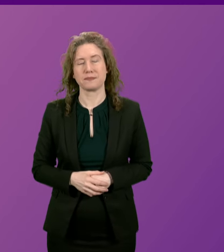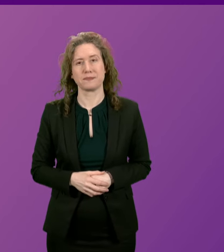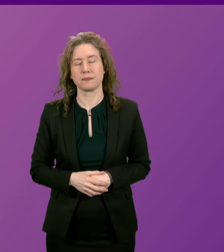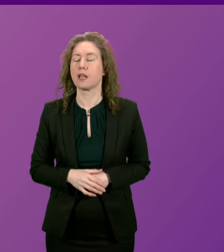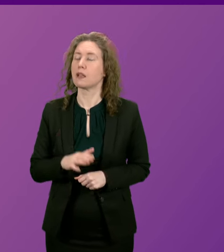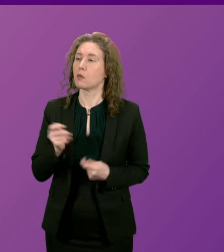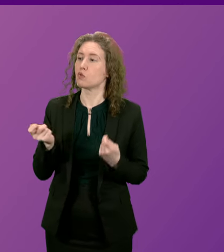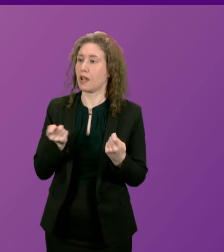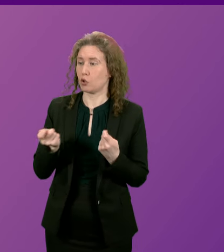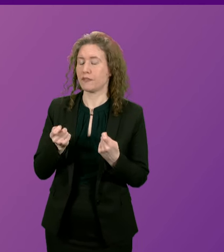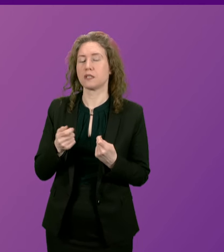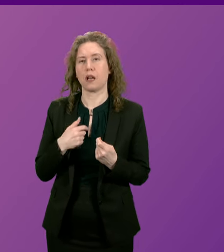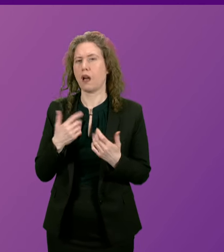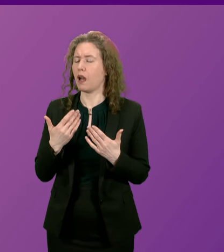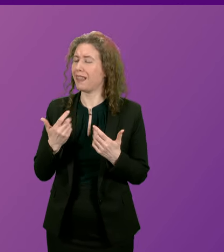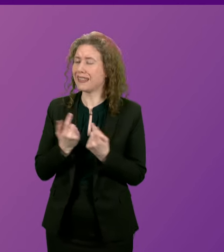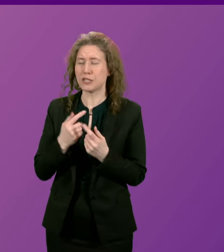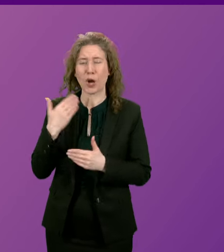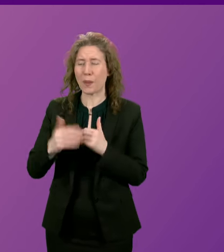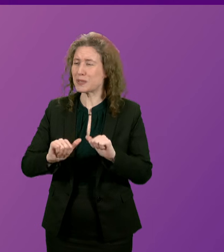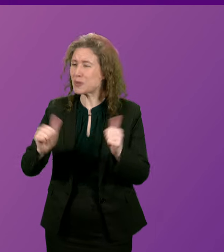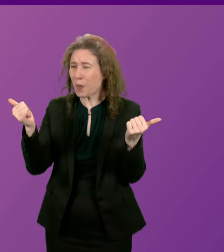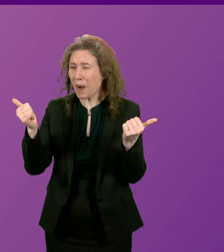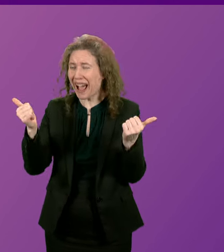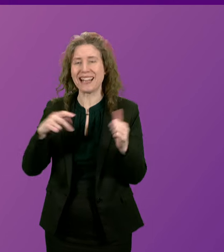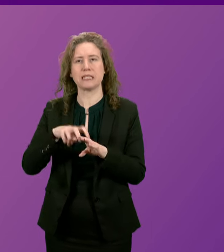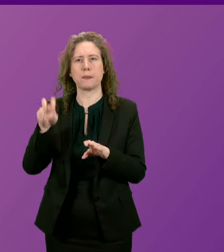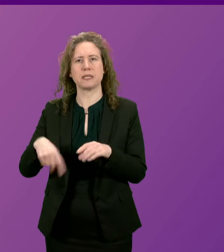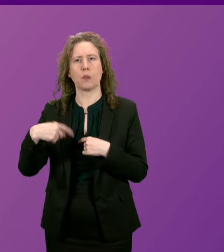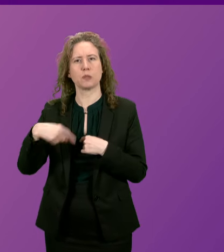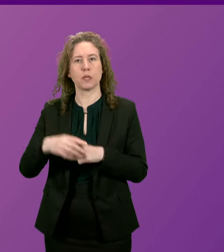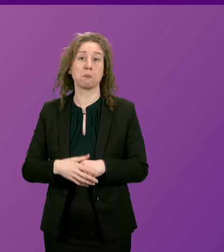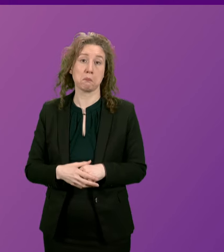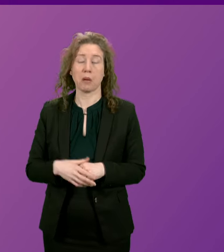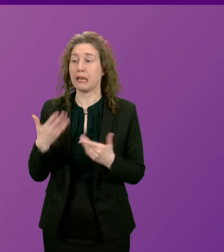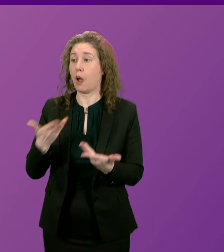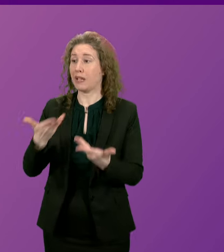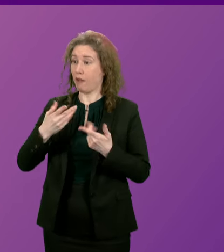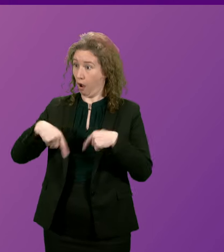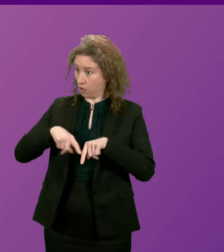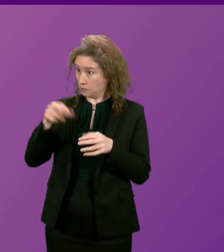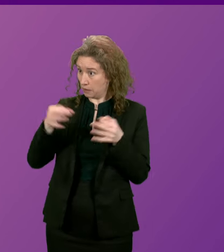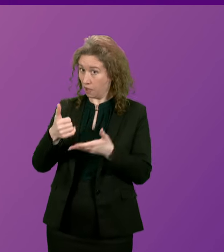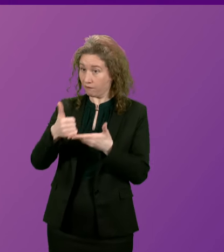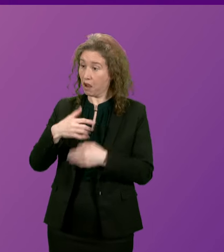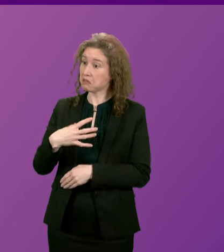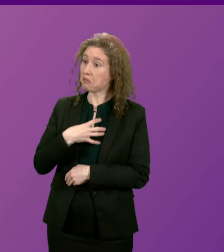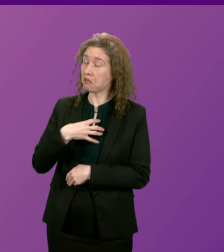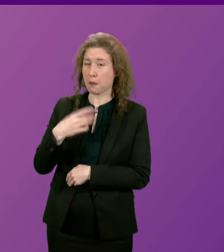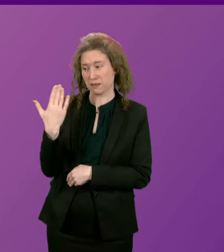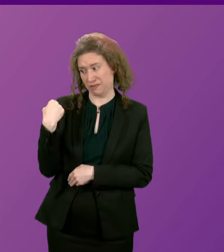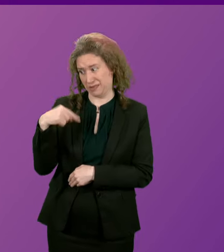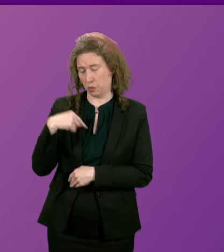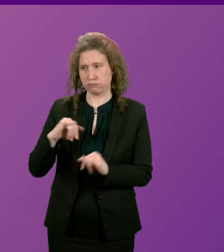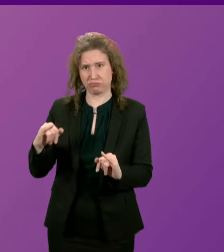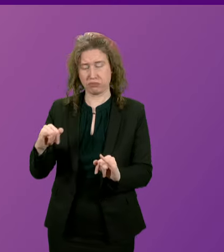Bring it up to it. Things are going so well, he's stepping down this week and he's now giving us political advice after the week he just had himself. I don't